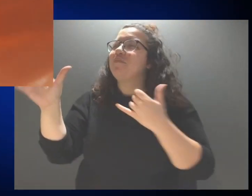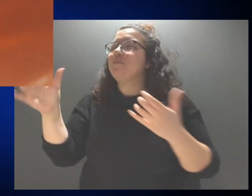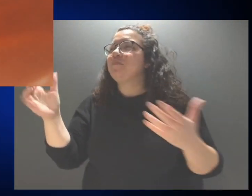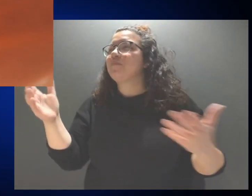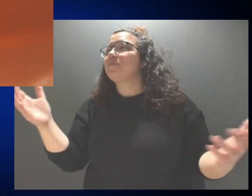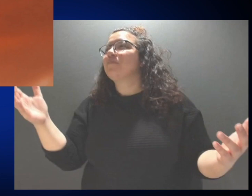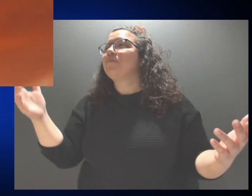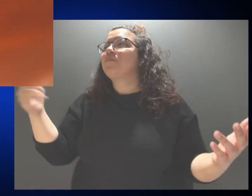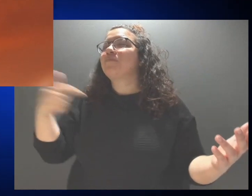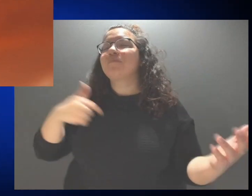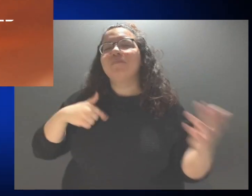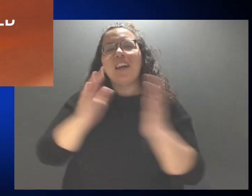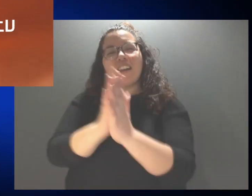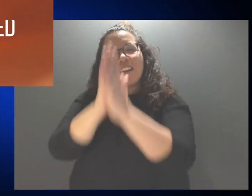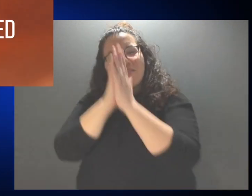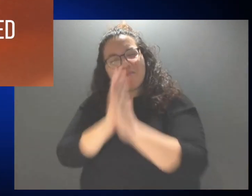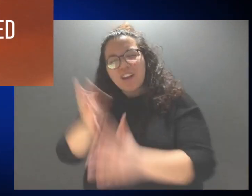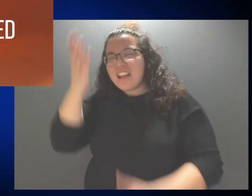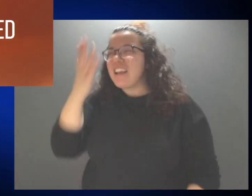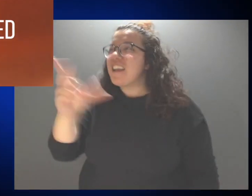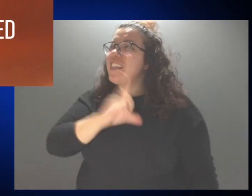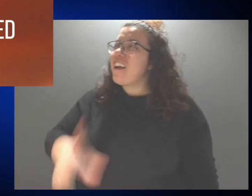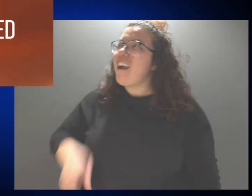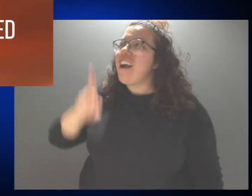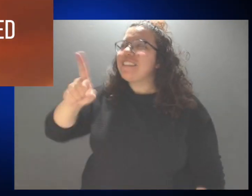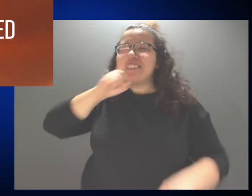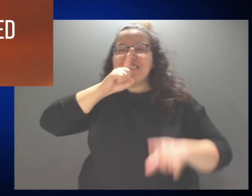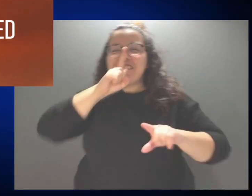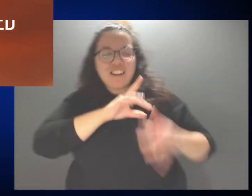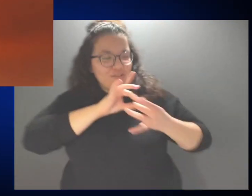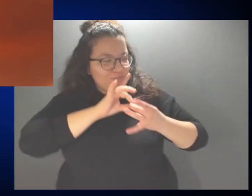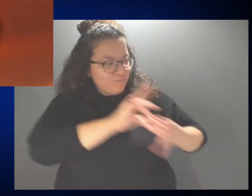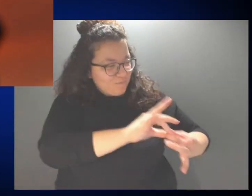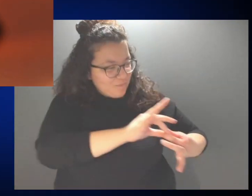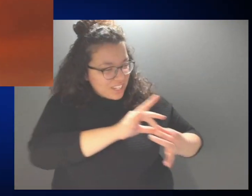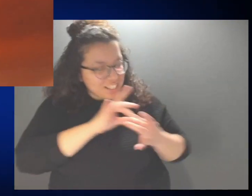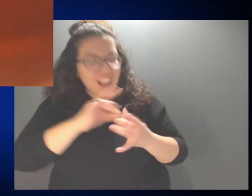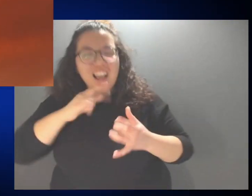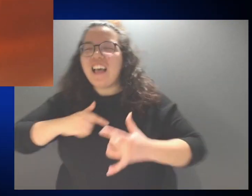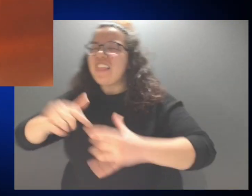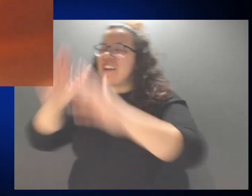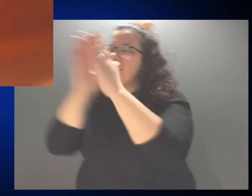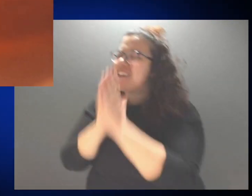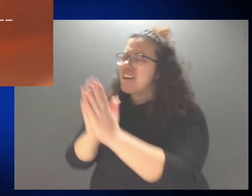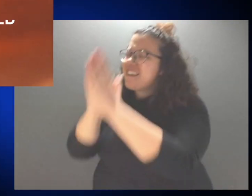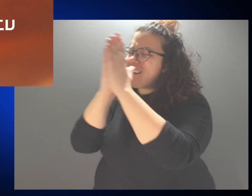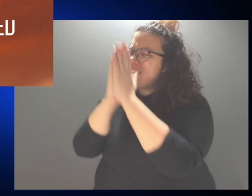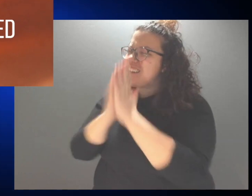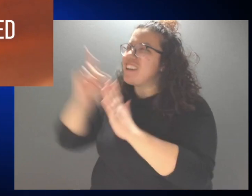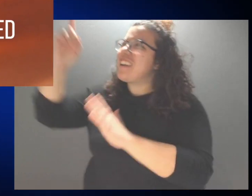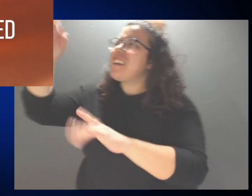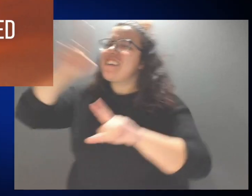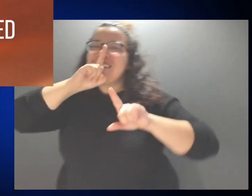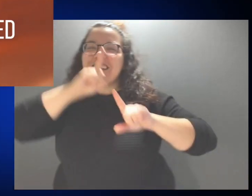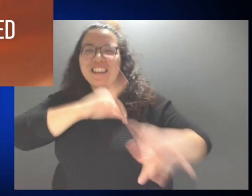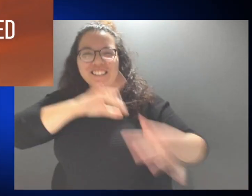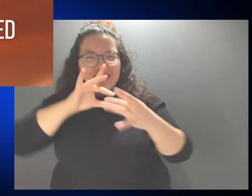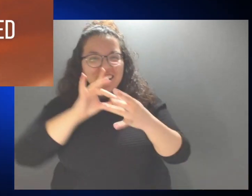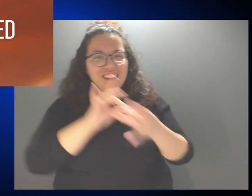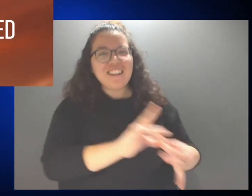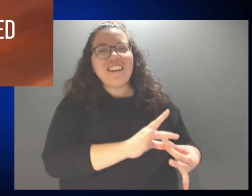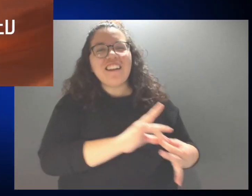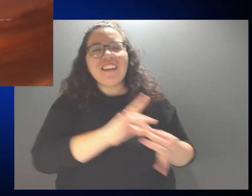I sought the Lord And He answered I sought the Lord And He